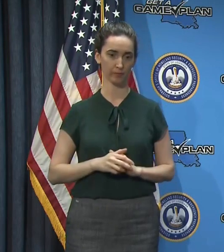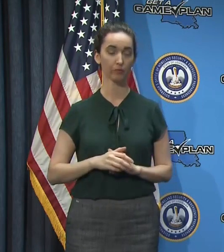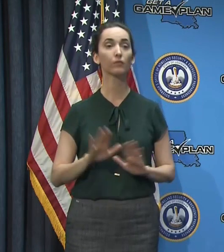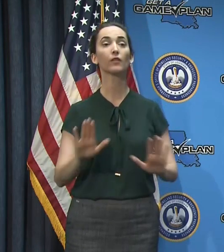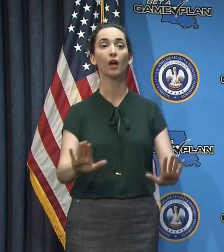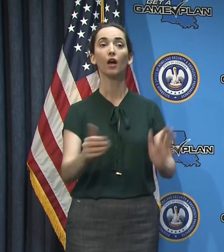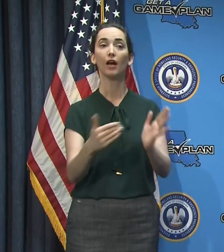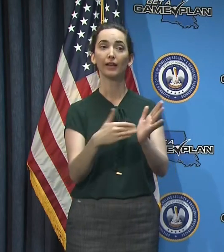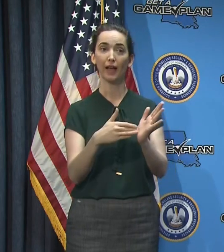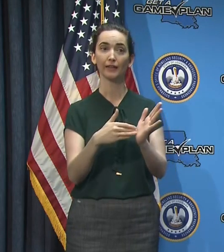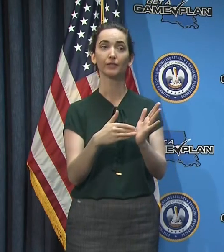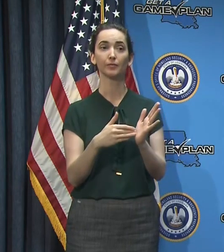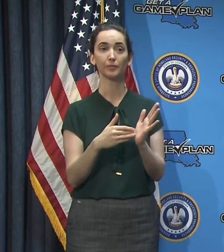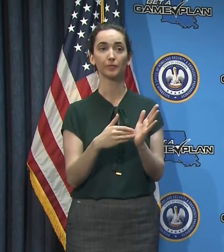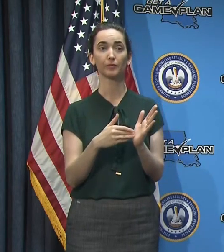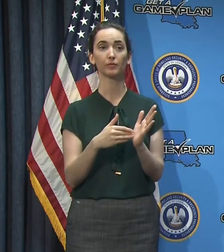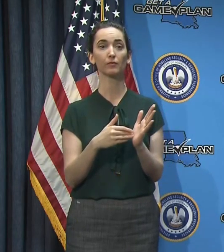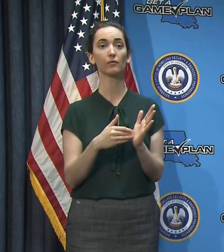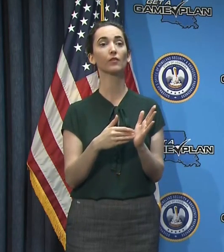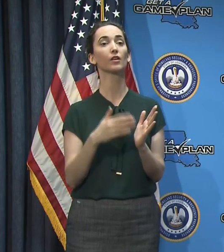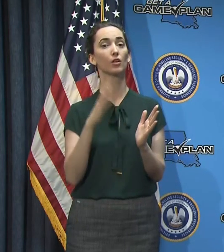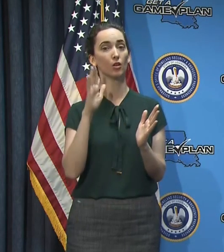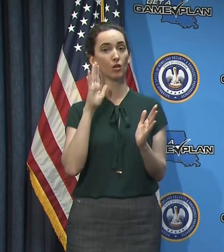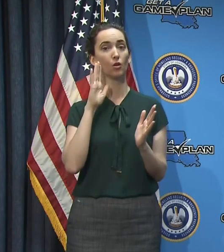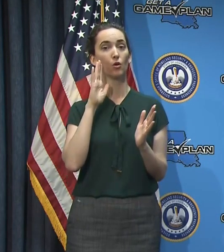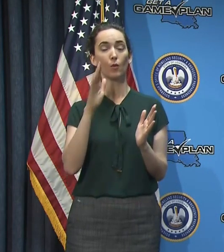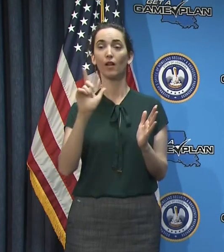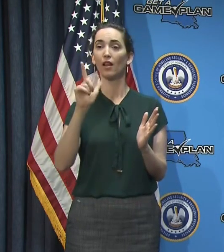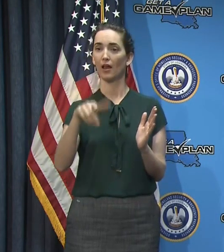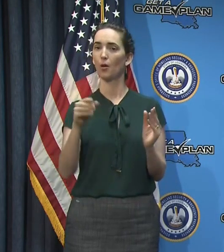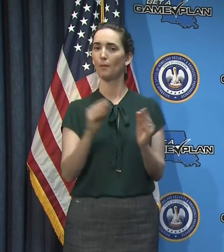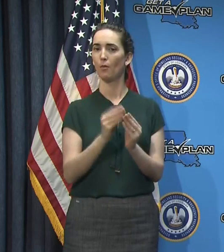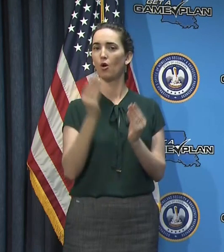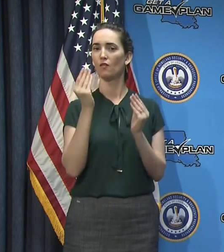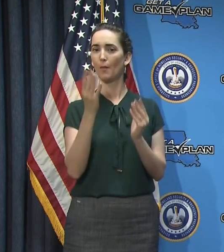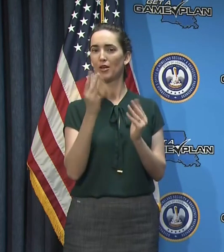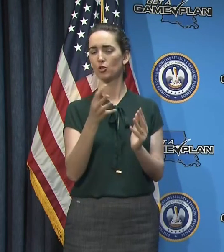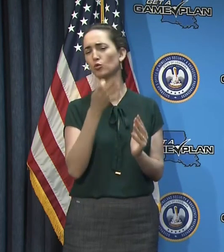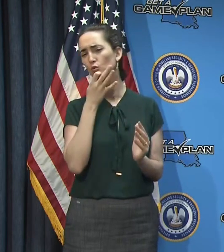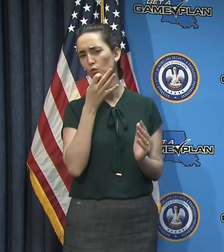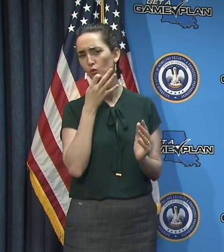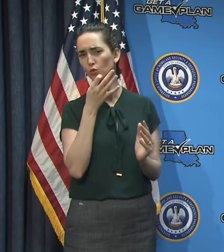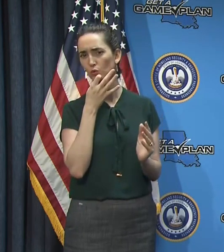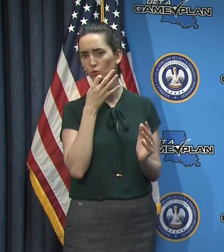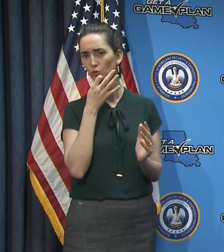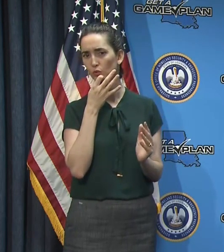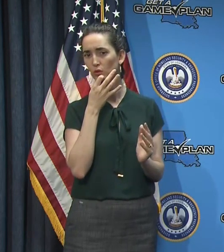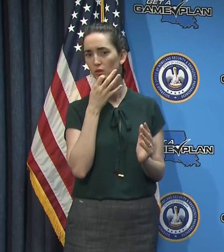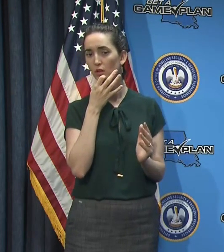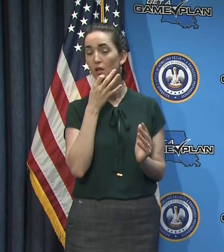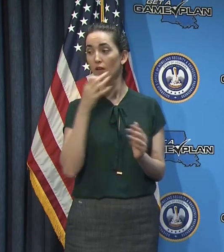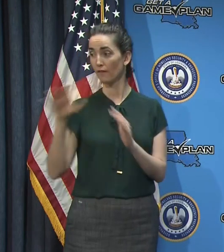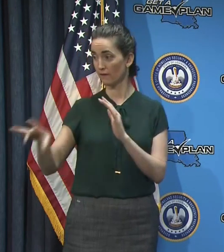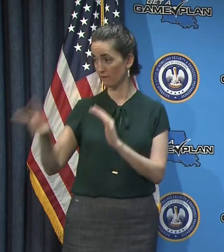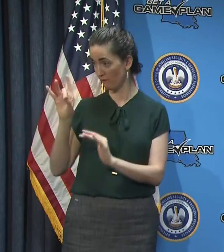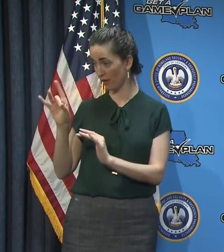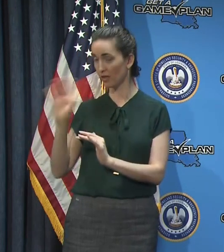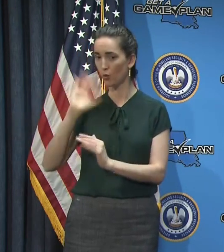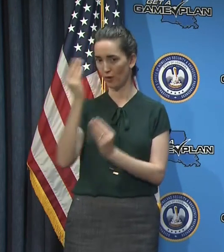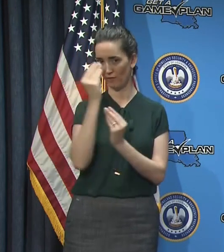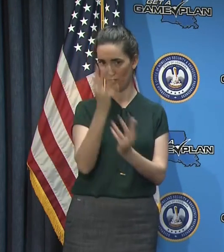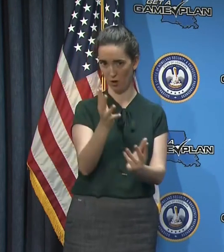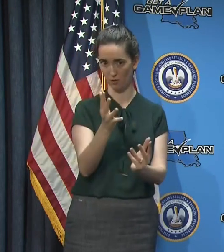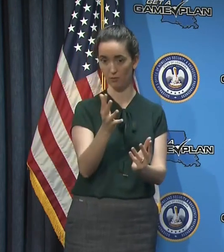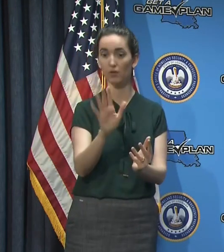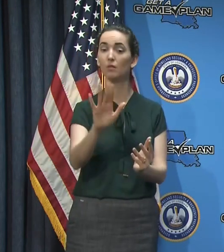and again, we're going to, we're going to have more information about this, uh, soon and, and we'll share it with you when we get it. But I